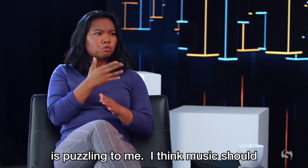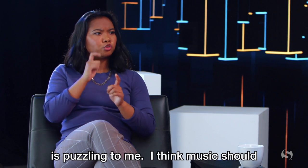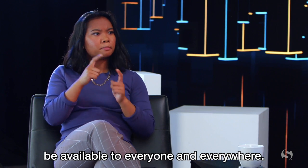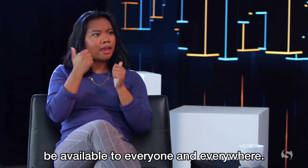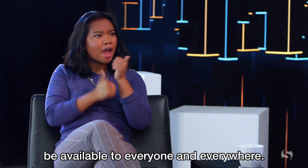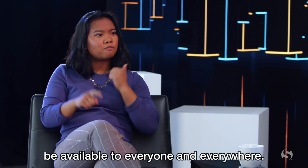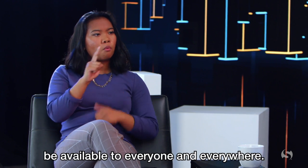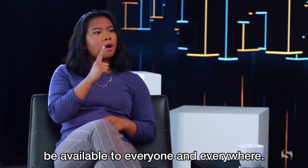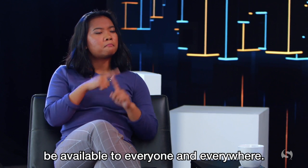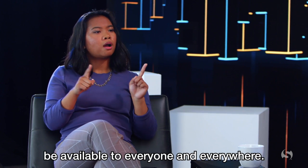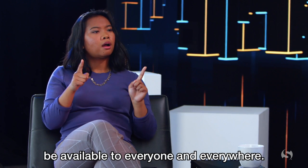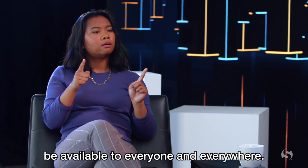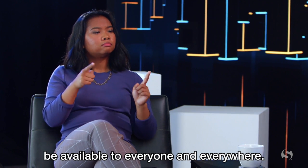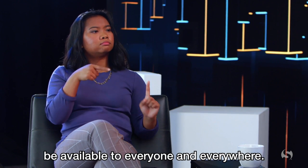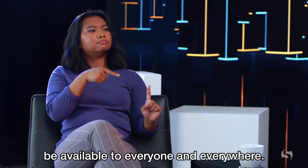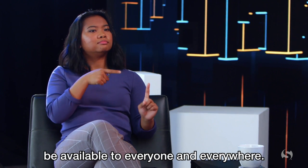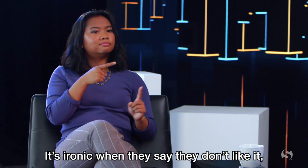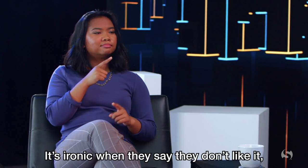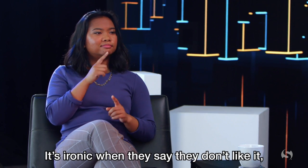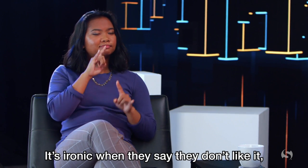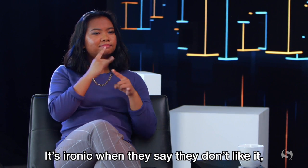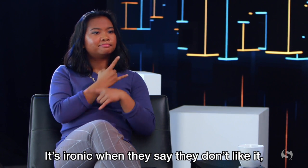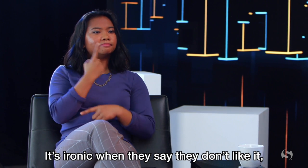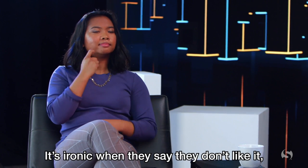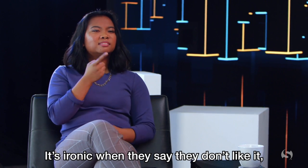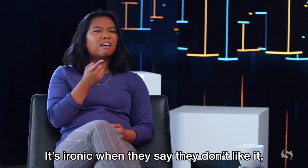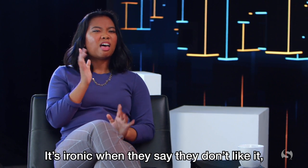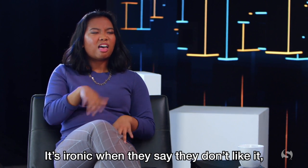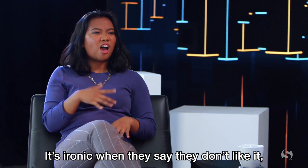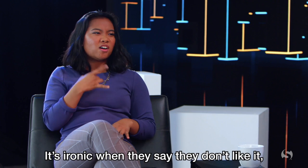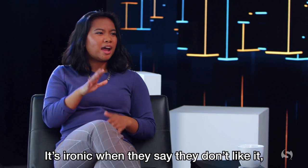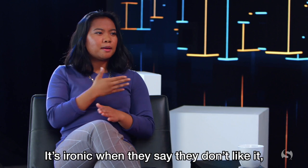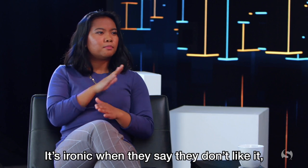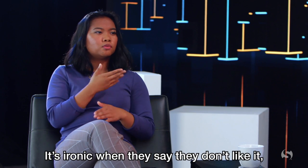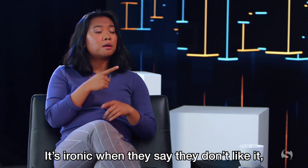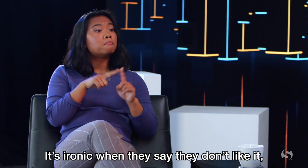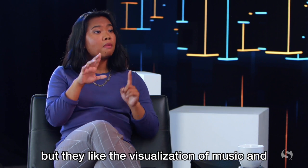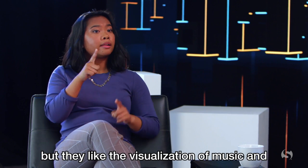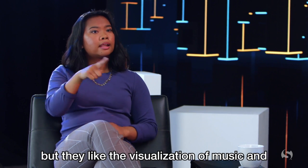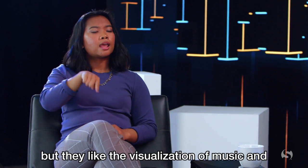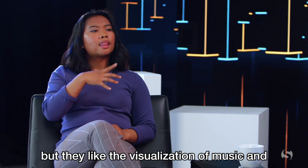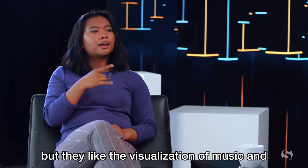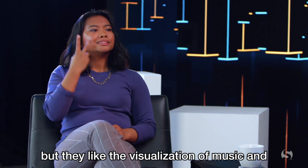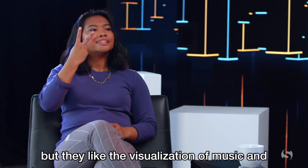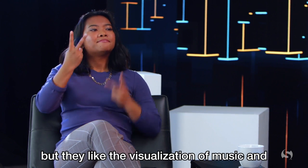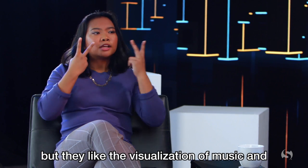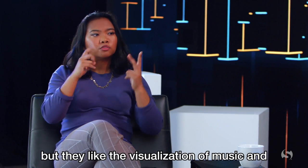I think music should be available to everyone and everywhere. It's ironic when they say they don't like it. But they like the visualization